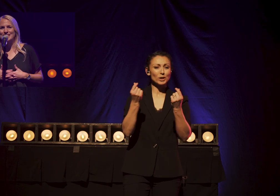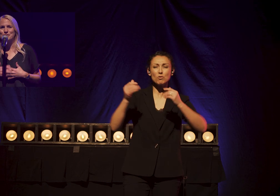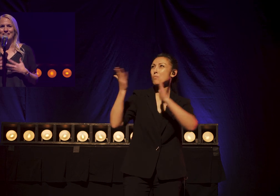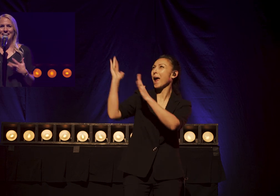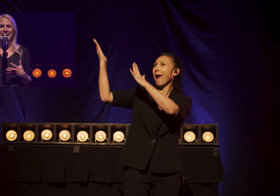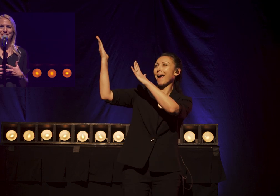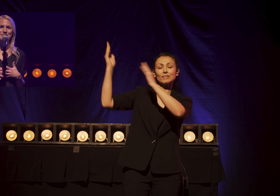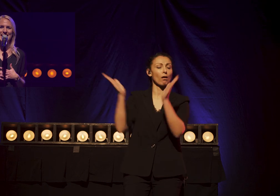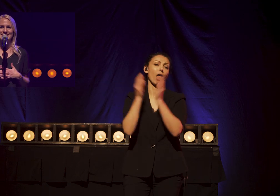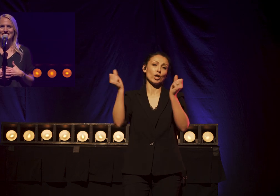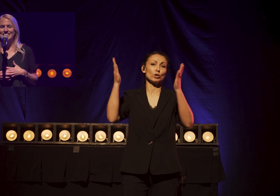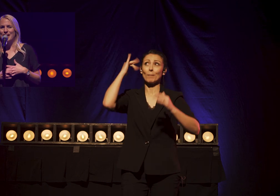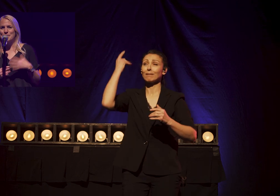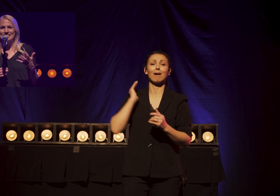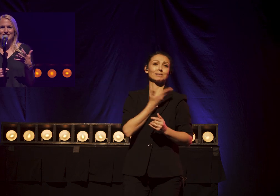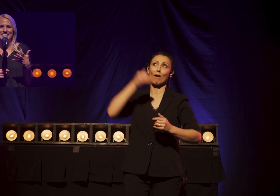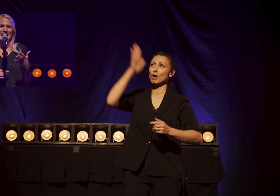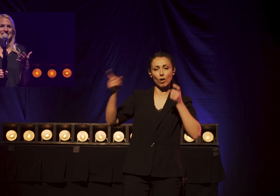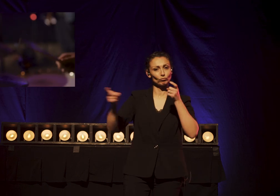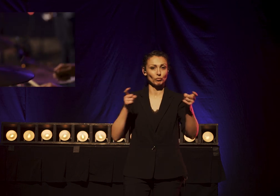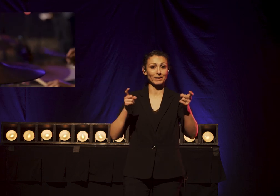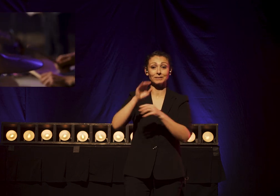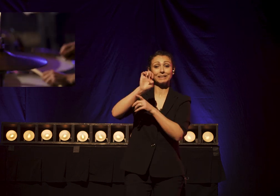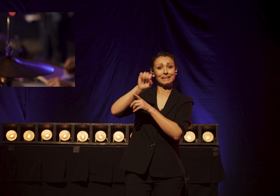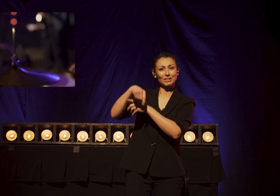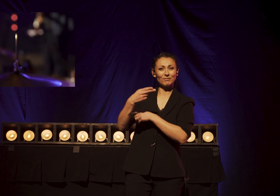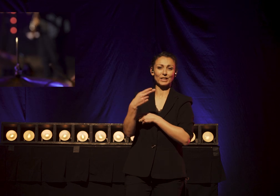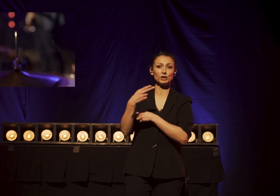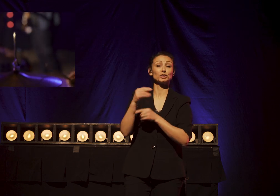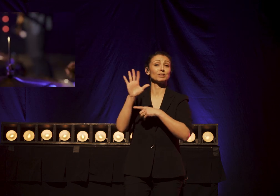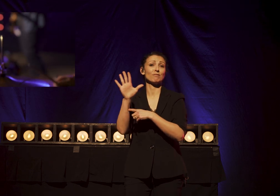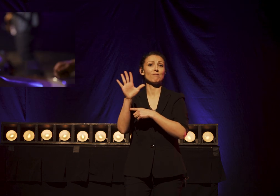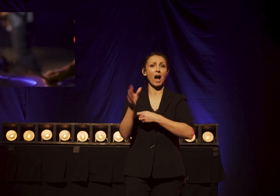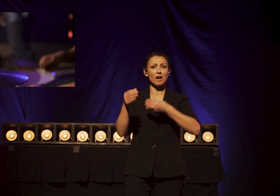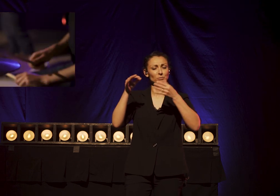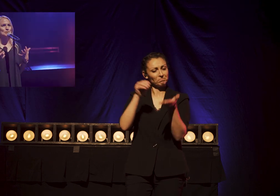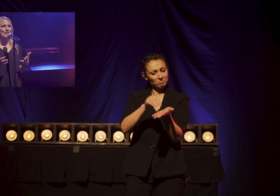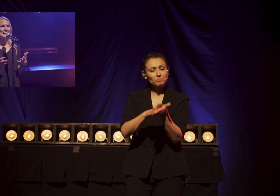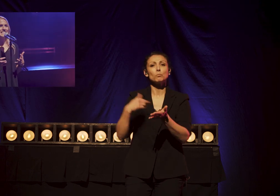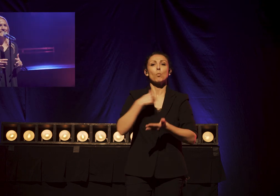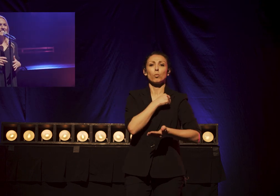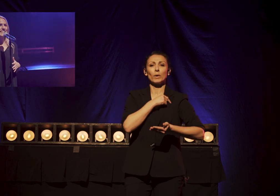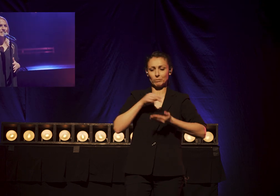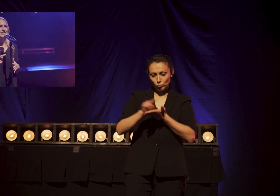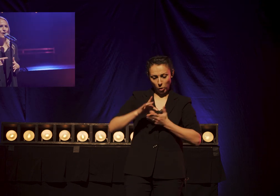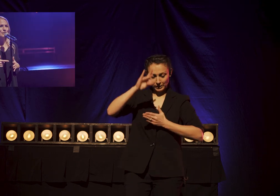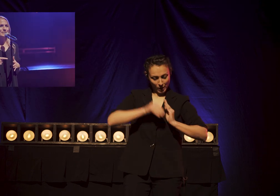to our God who reigns. Our passage today is Ephesians 5, and it tells us to be filled with the Spirit, singing psalms